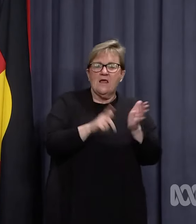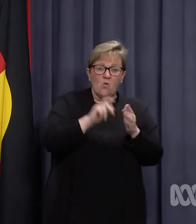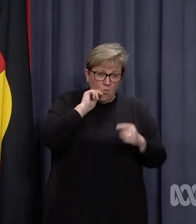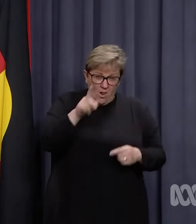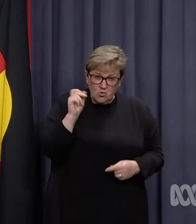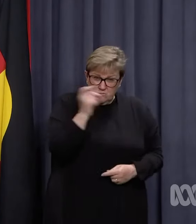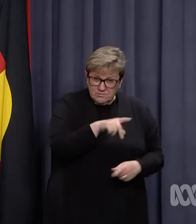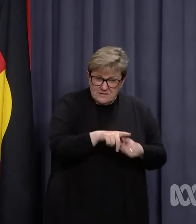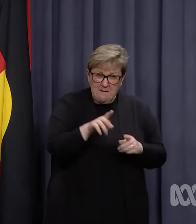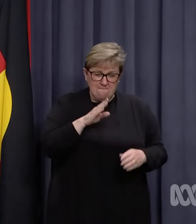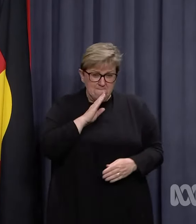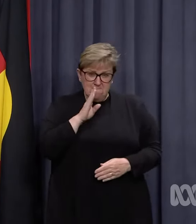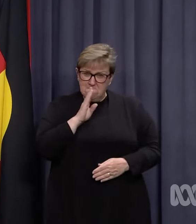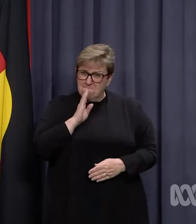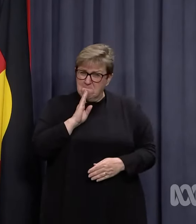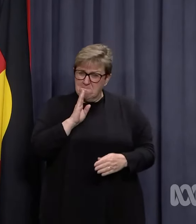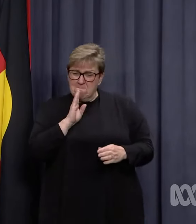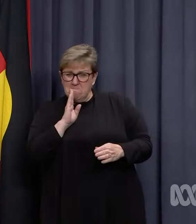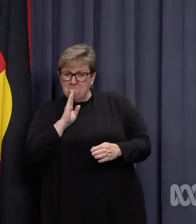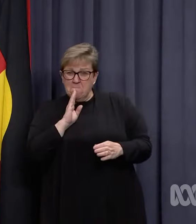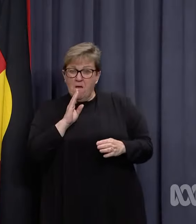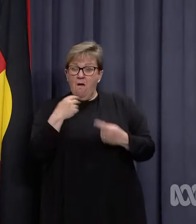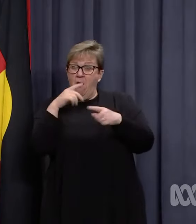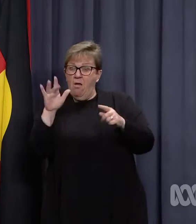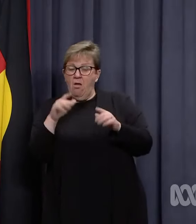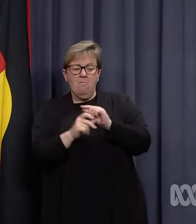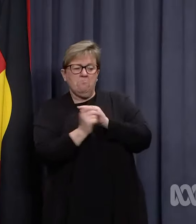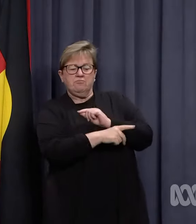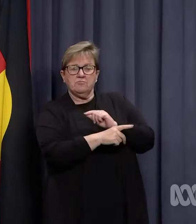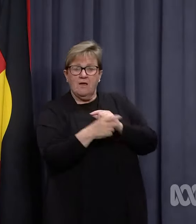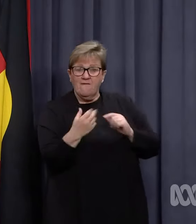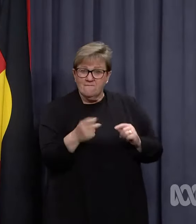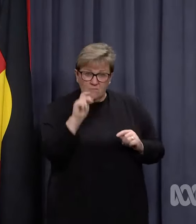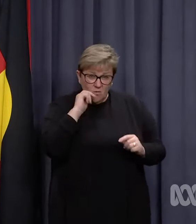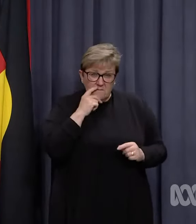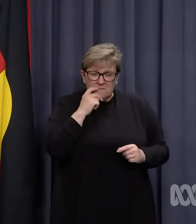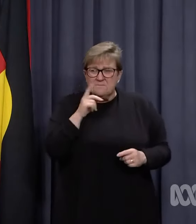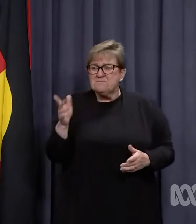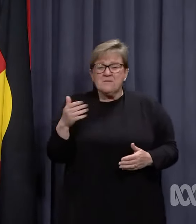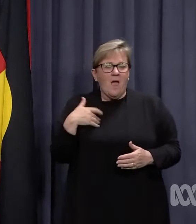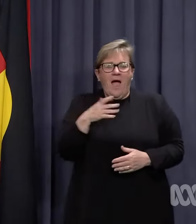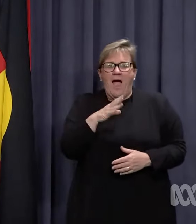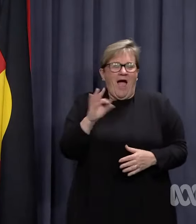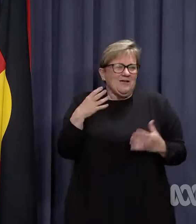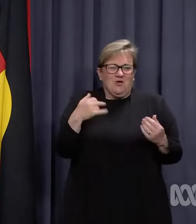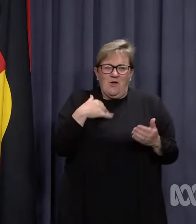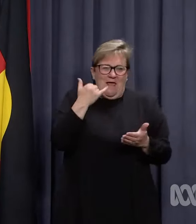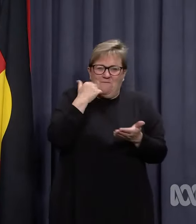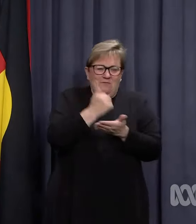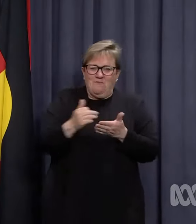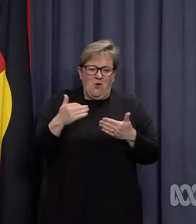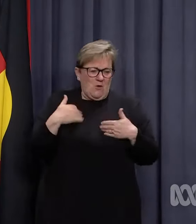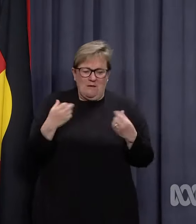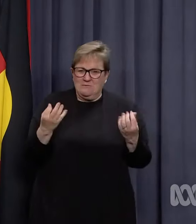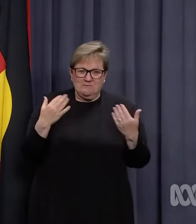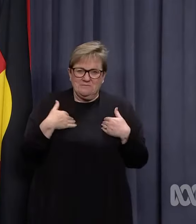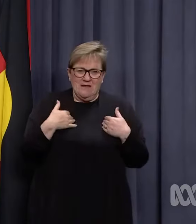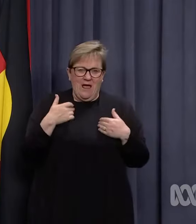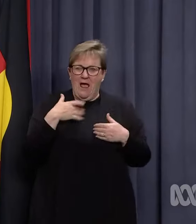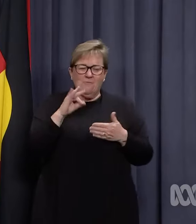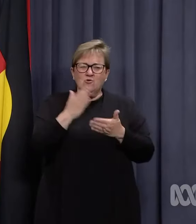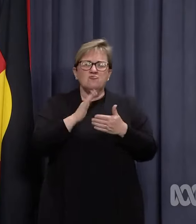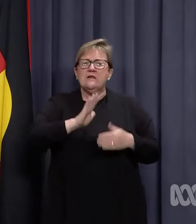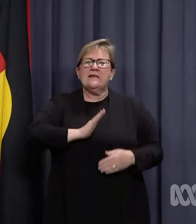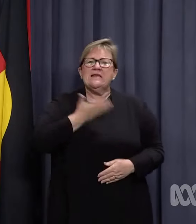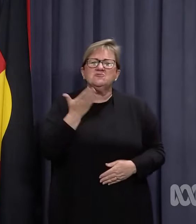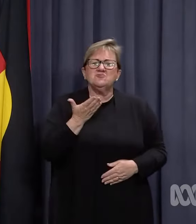that has been kept secret ahead of it going into the Parliament? I don't have those phone numbers and I'm not really